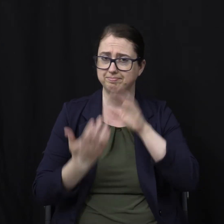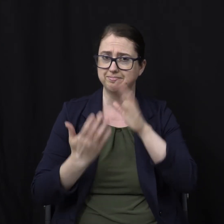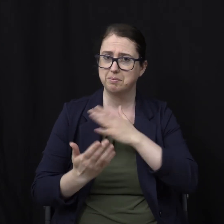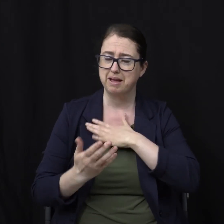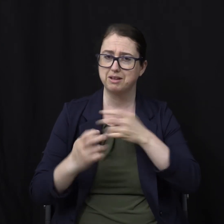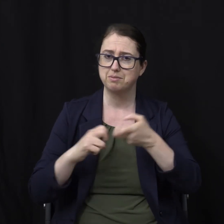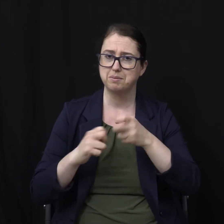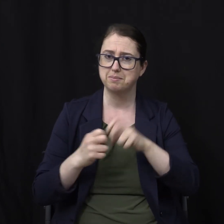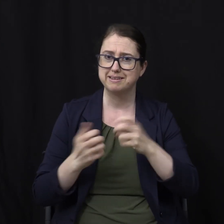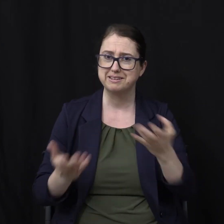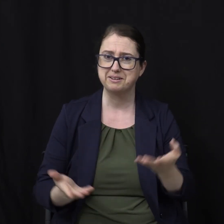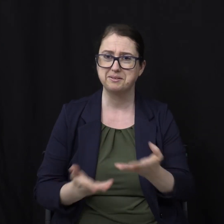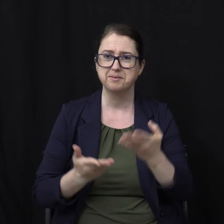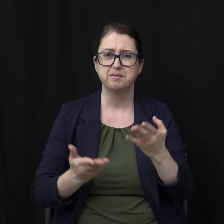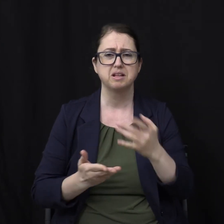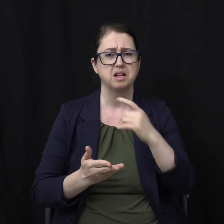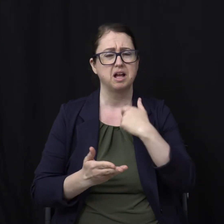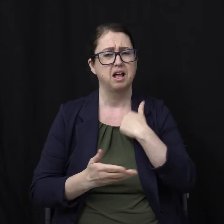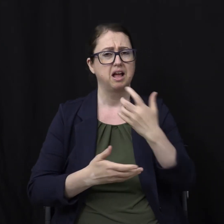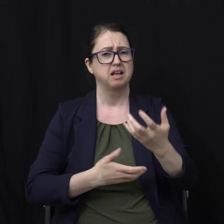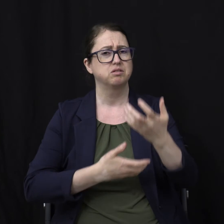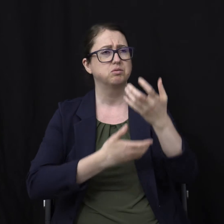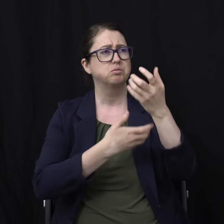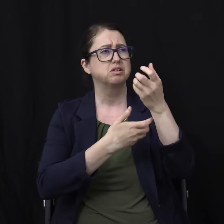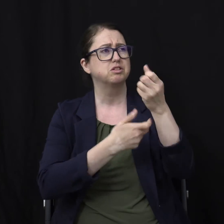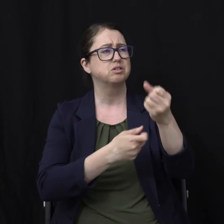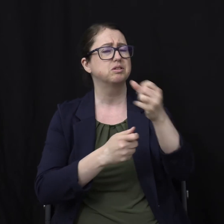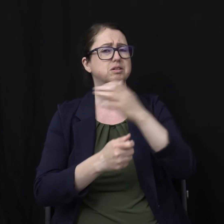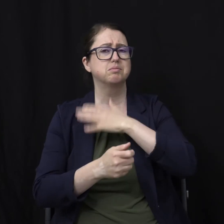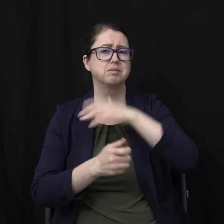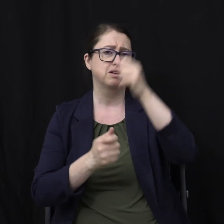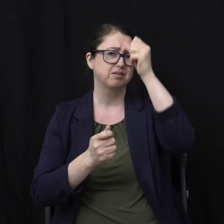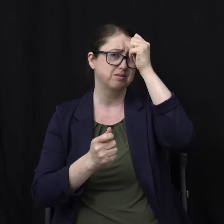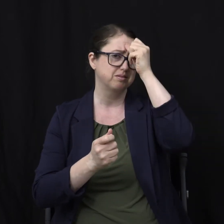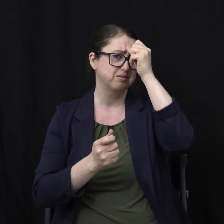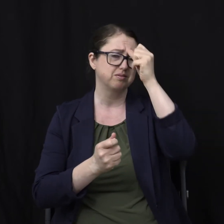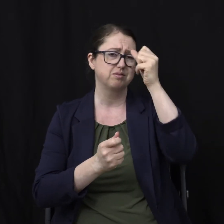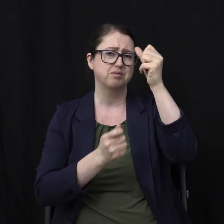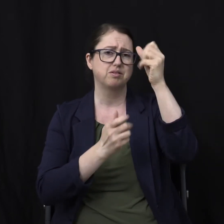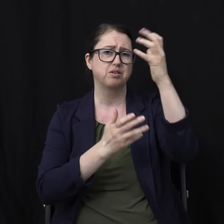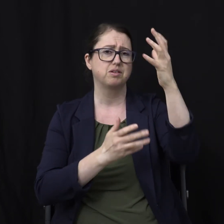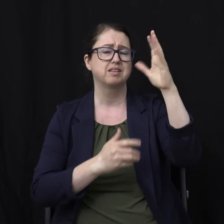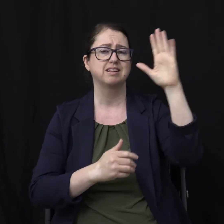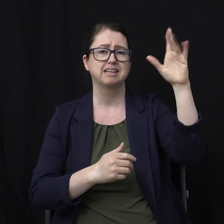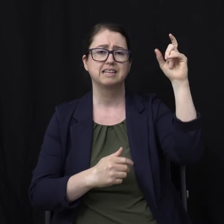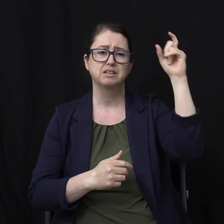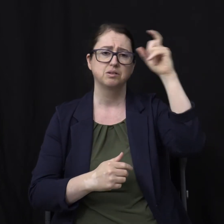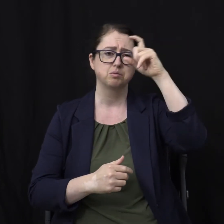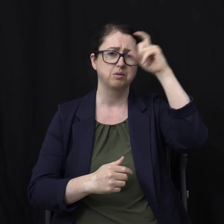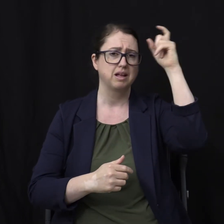Trusting in my Father's wise bestowment